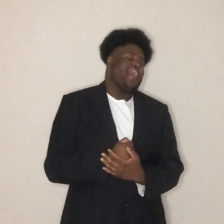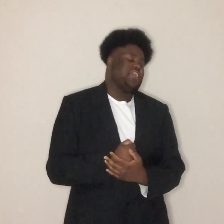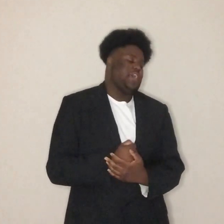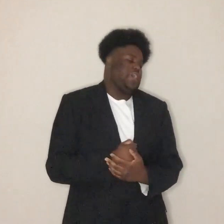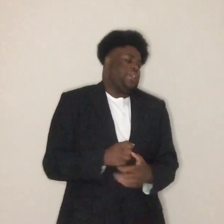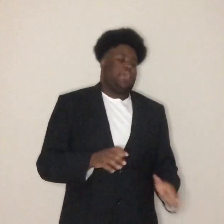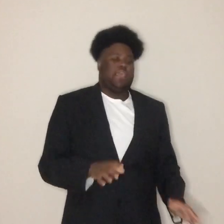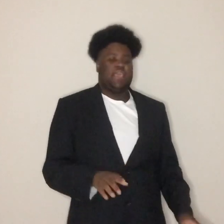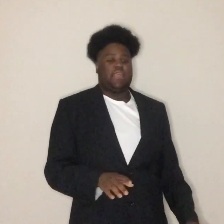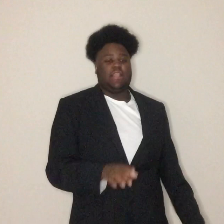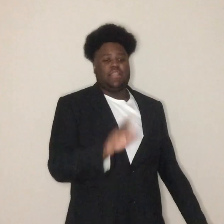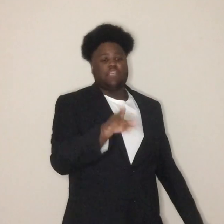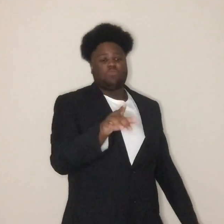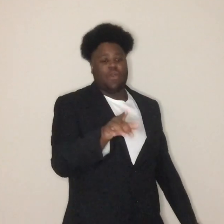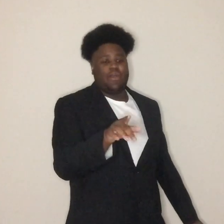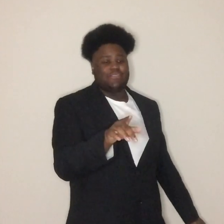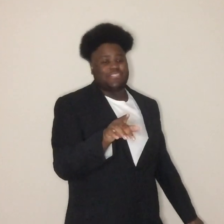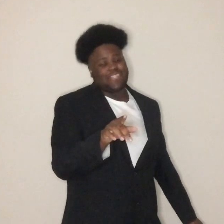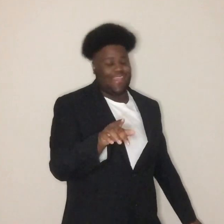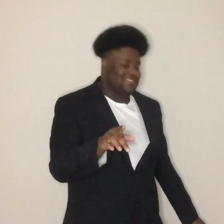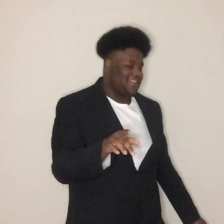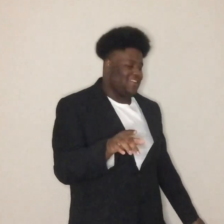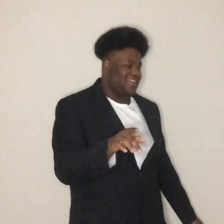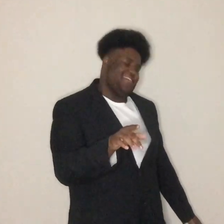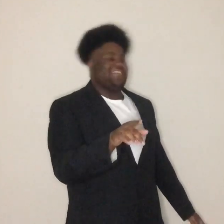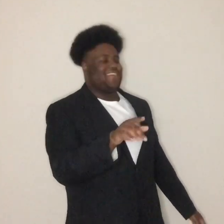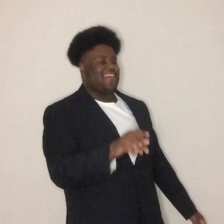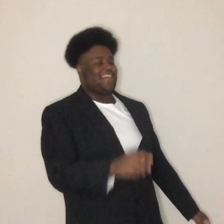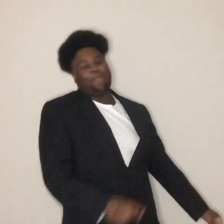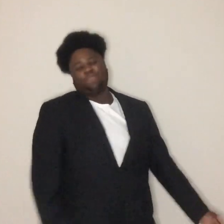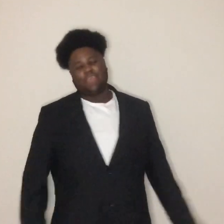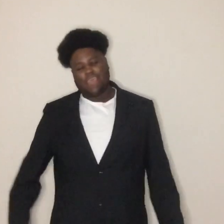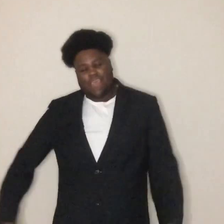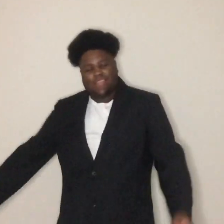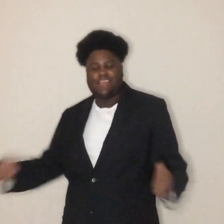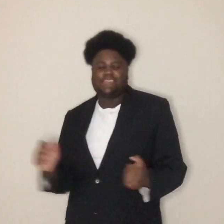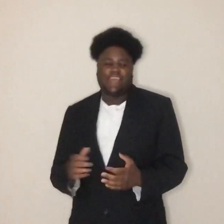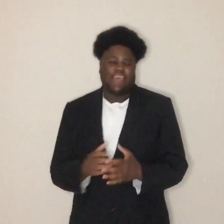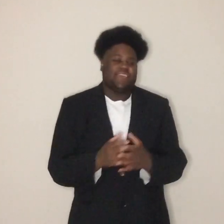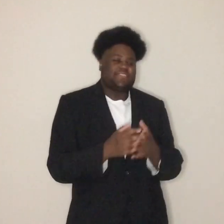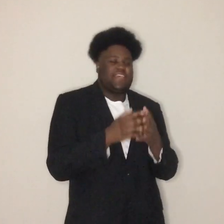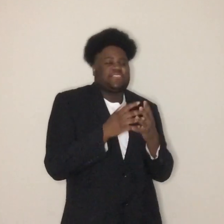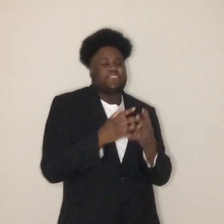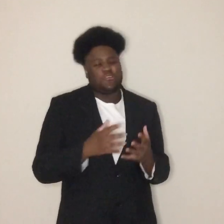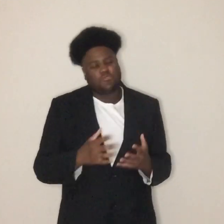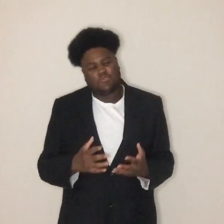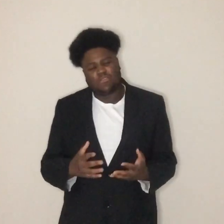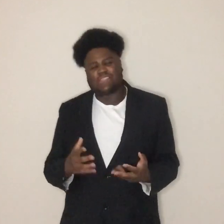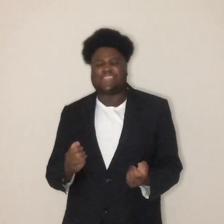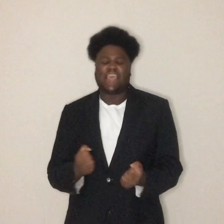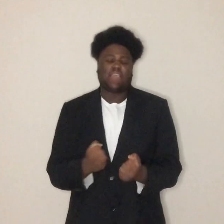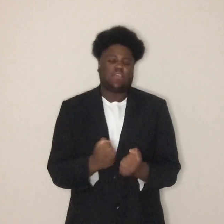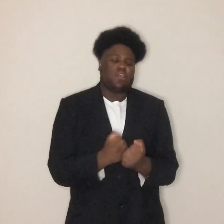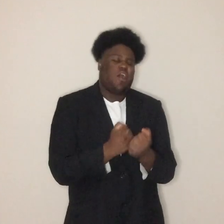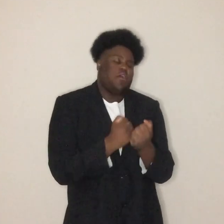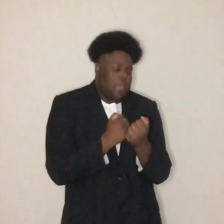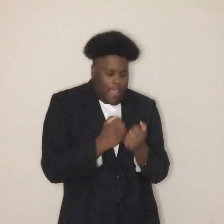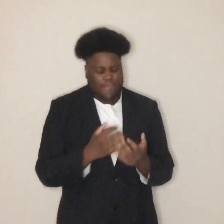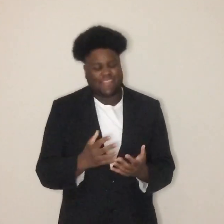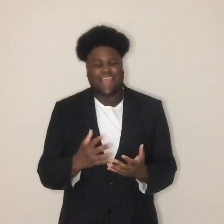you He was Welsh, he had a dick It takes two to tingle Look at